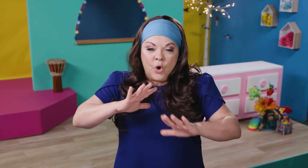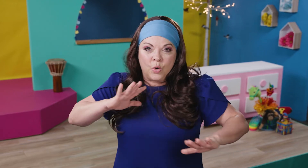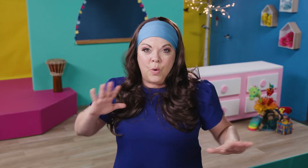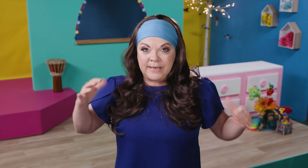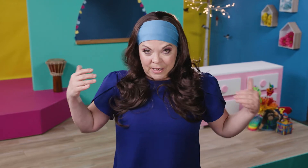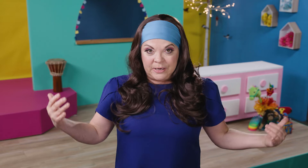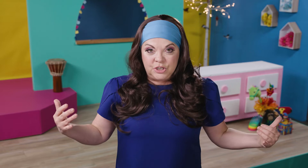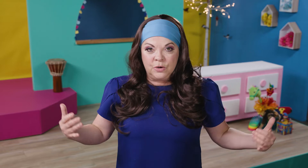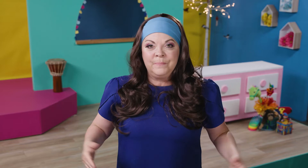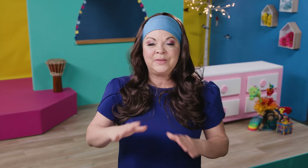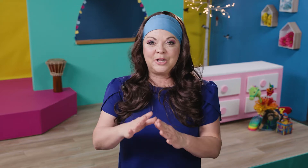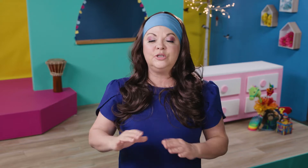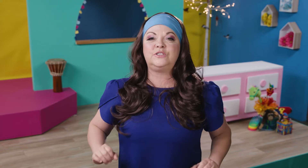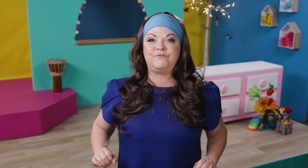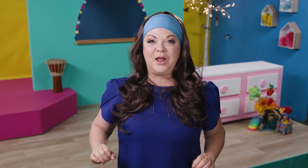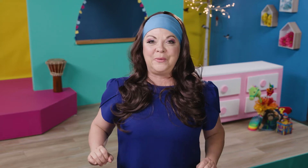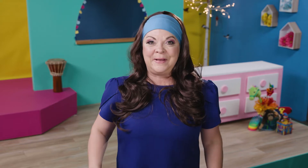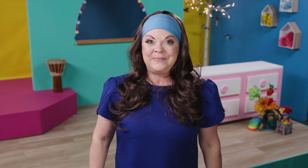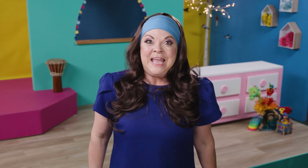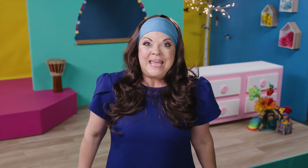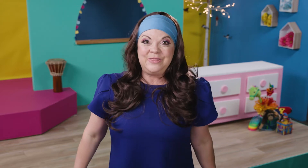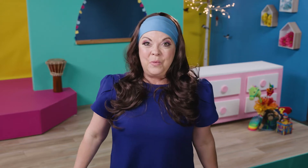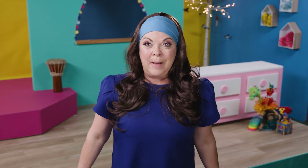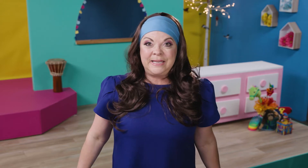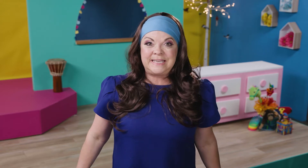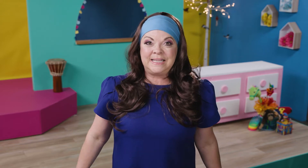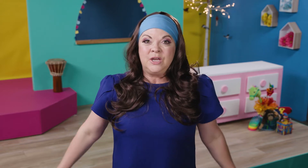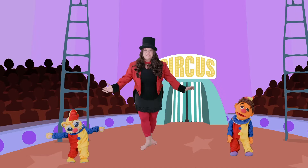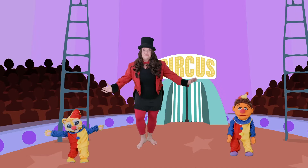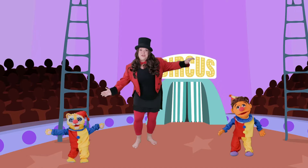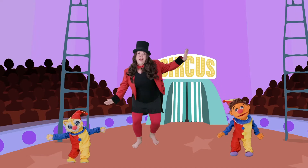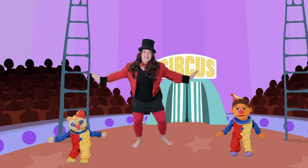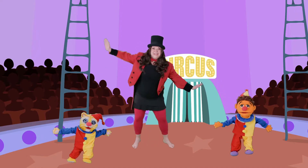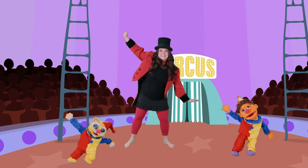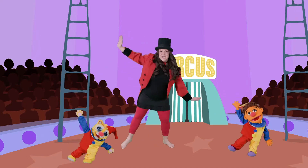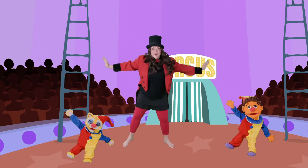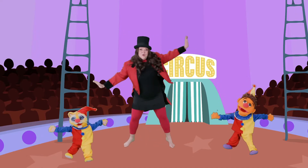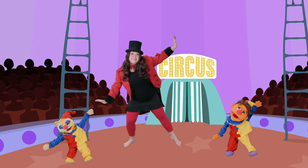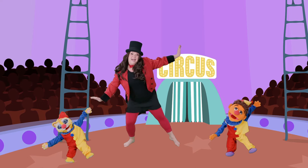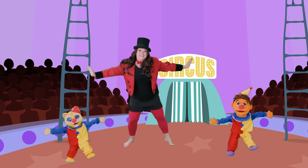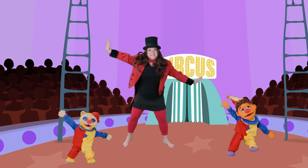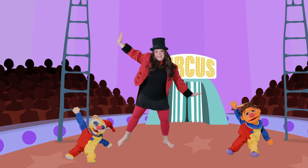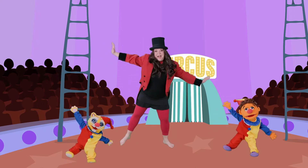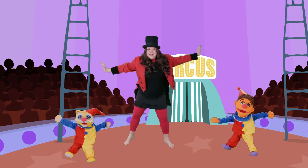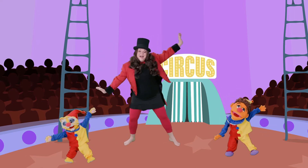or what can we do, includes the following. In the wobbly dance, we do a step called the tick-tock, where the child